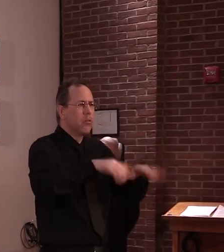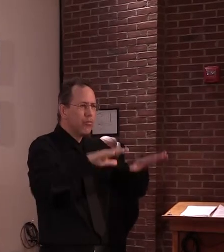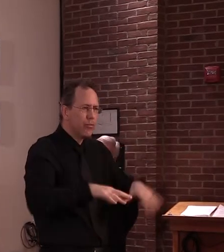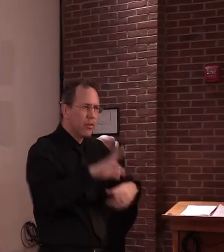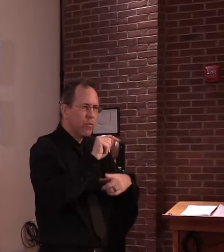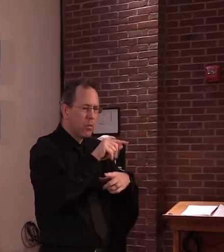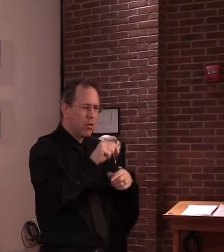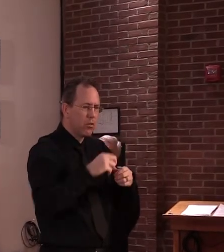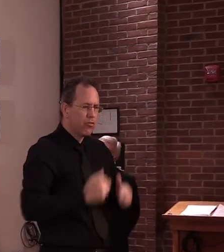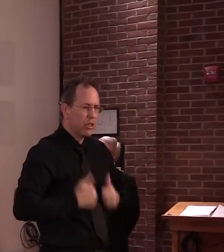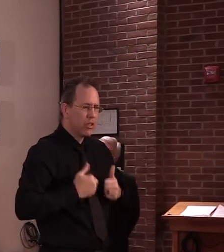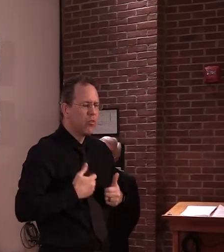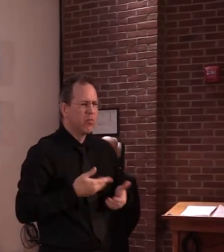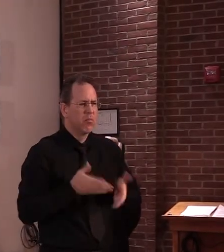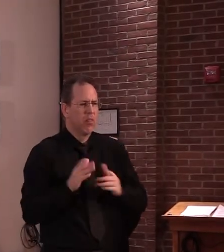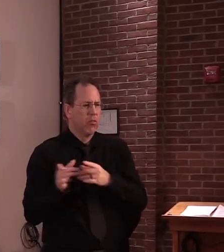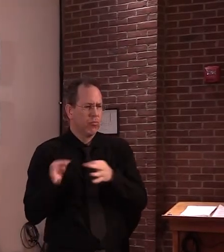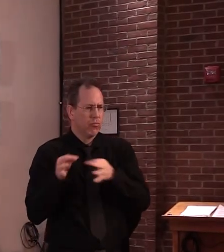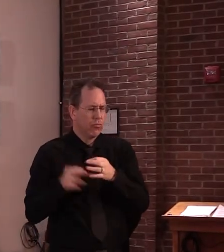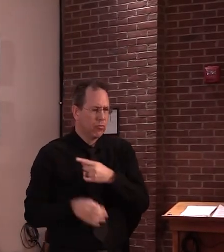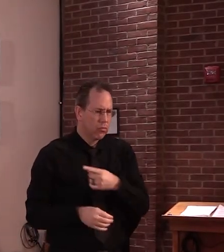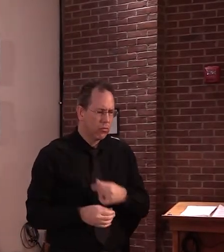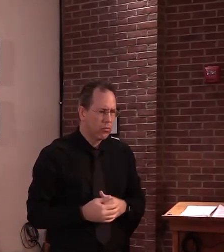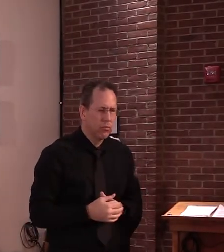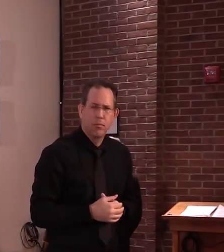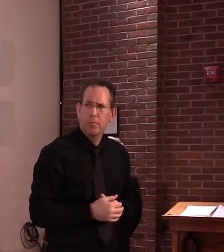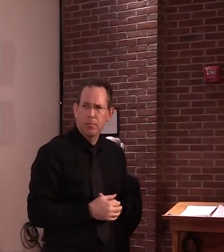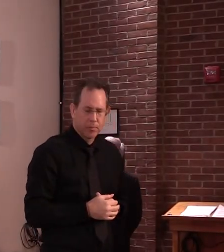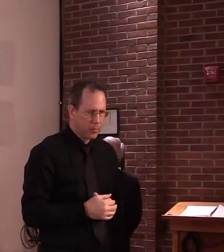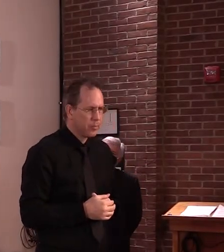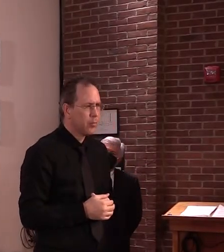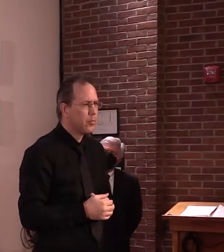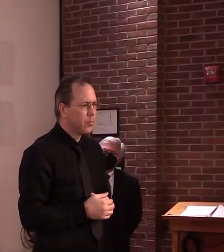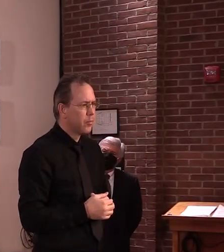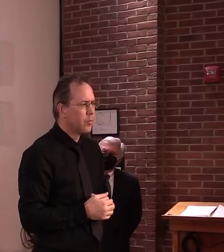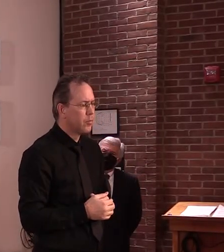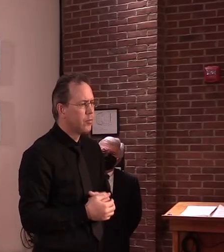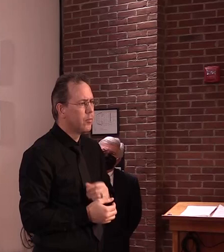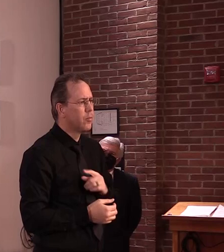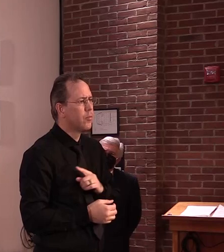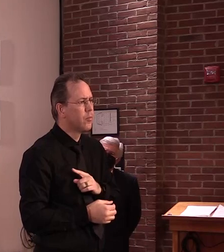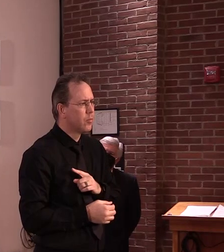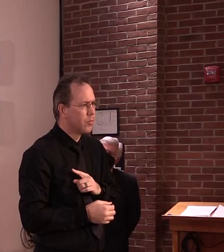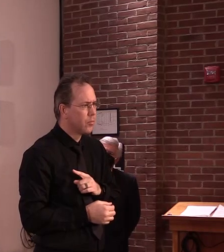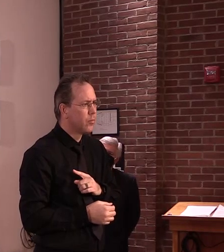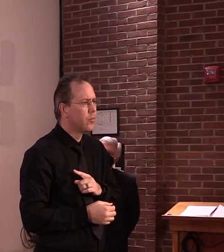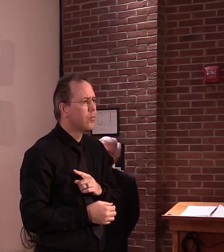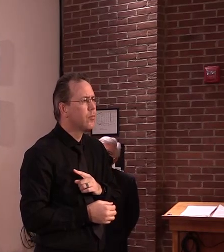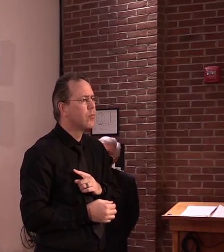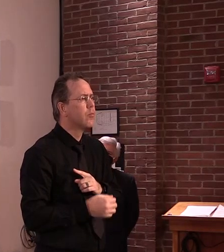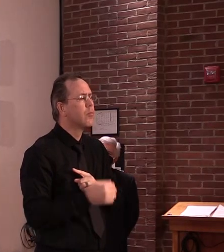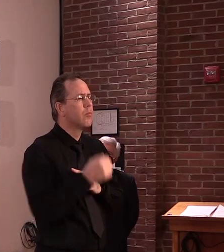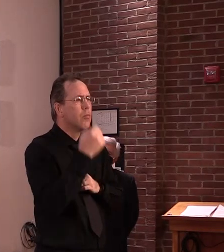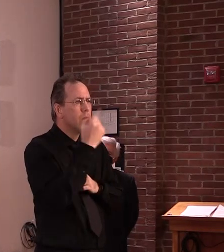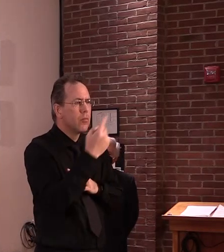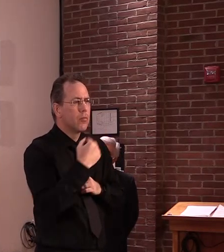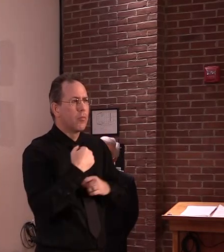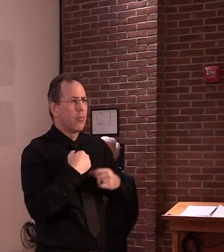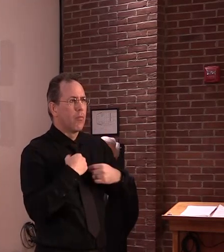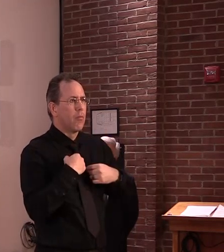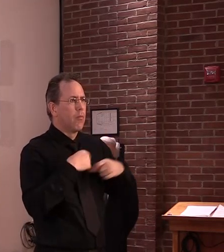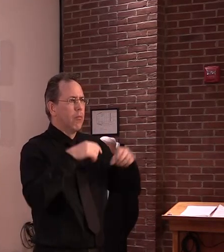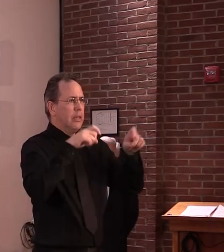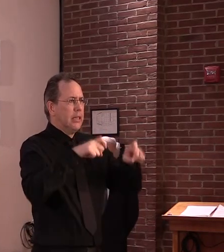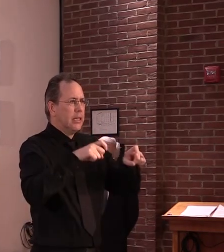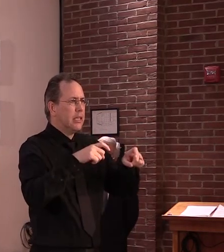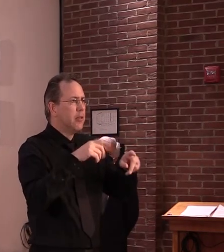So, in our total numbers, those include every positive test in the state. However, we do also report